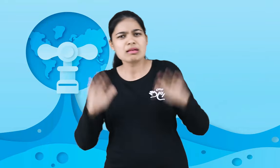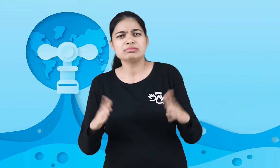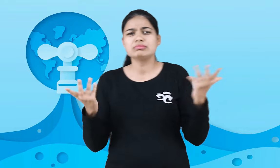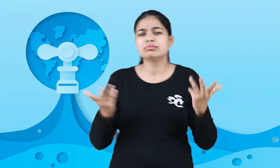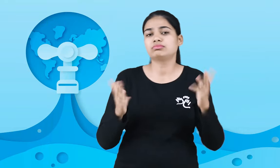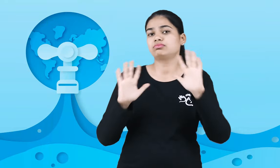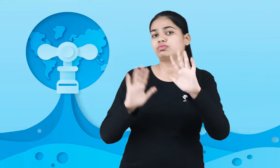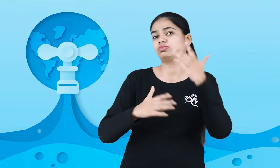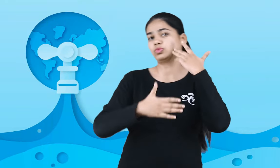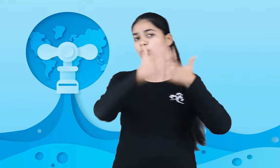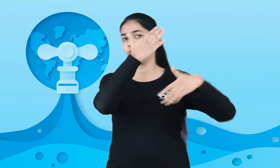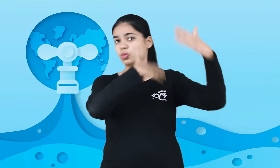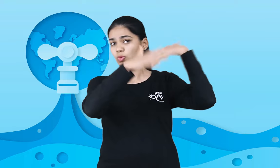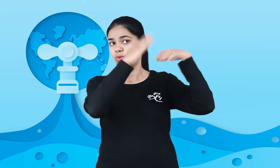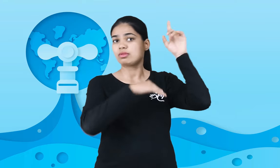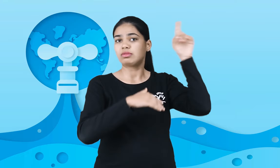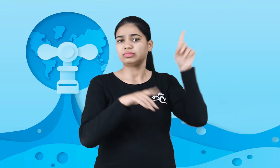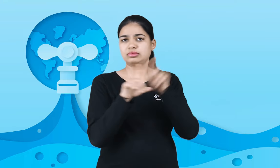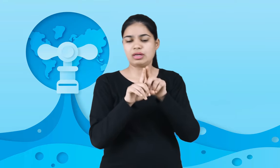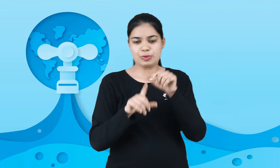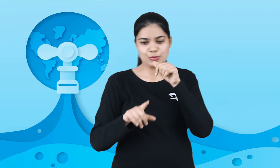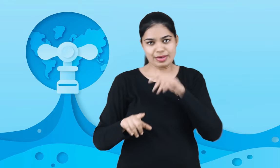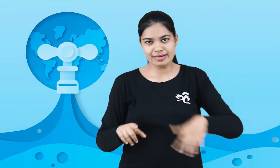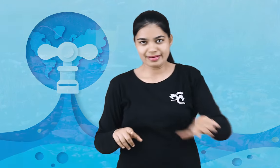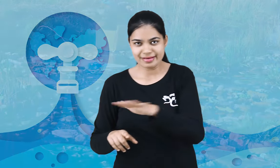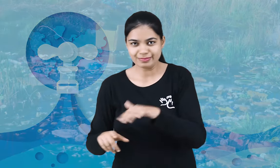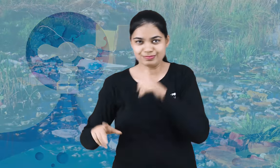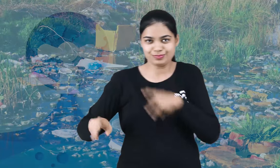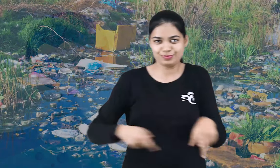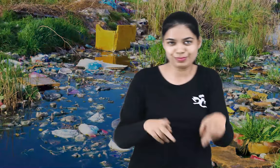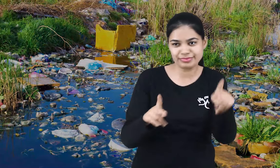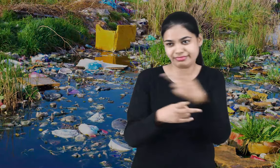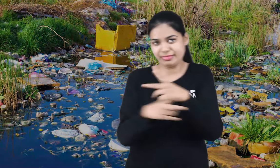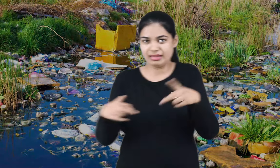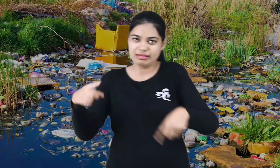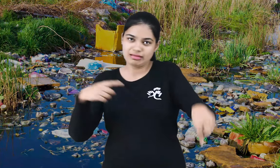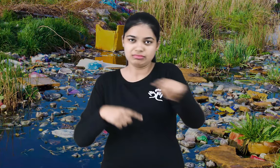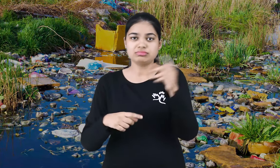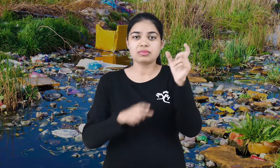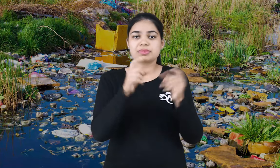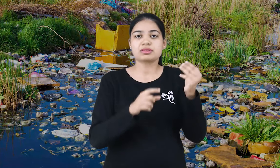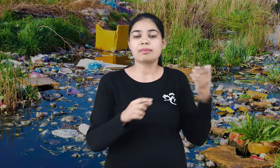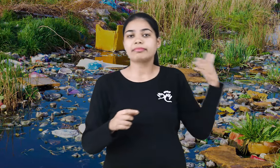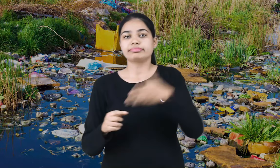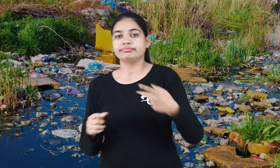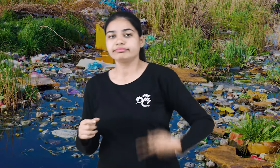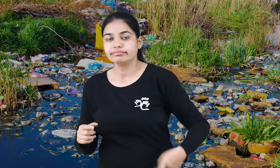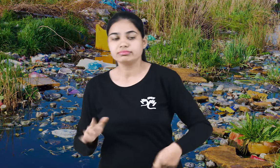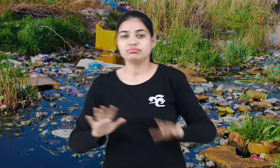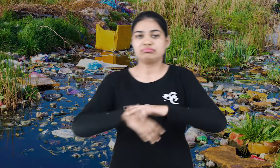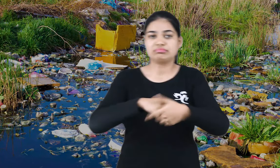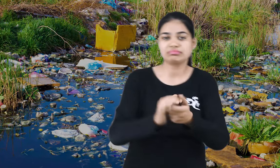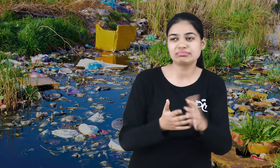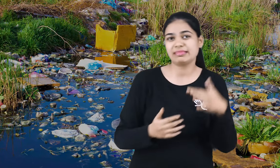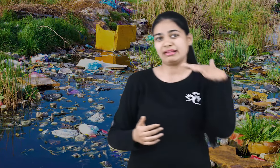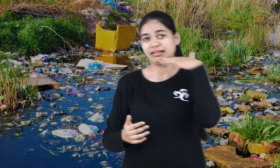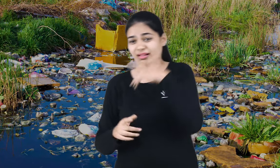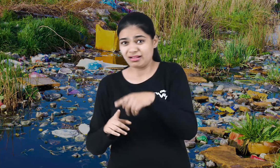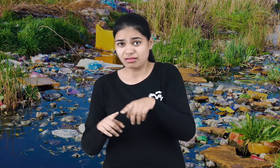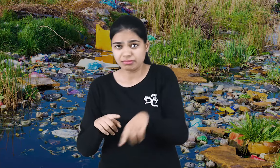Since the earlier days, humanity has always been a threat to water by over-polluting it and thus resulting in unsafe water, which led